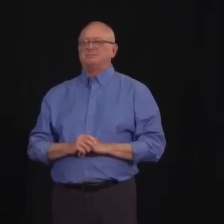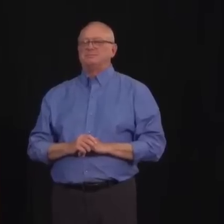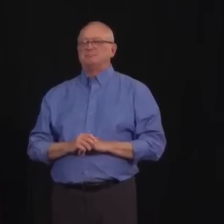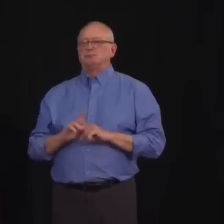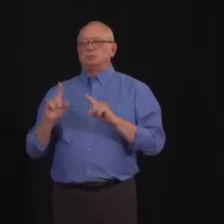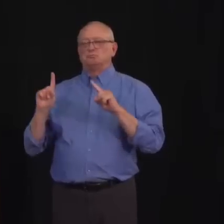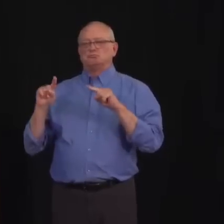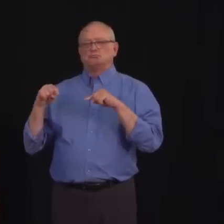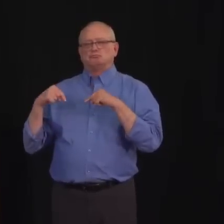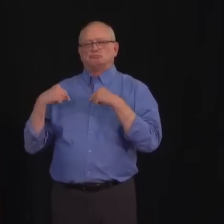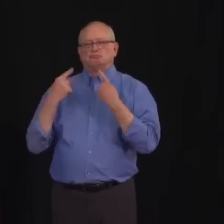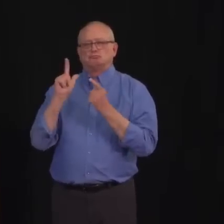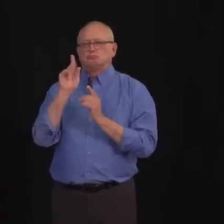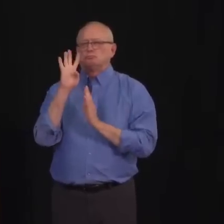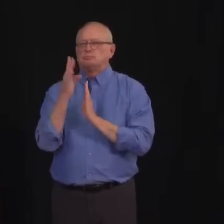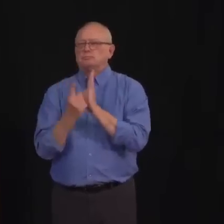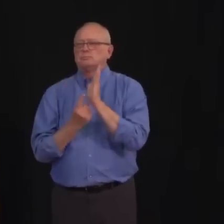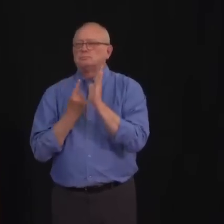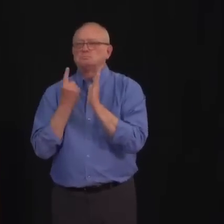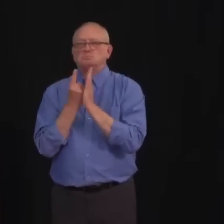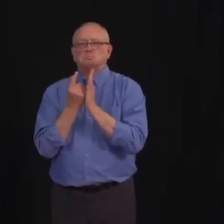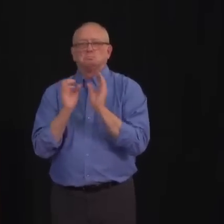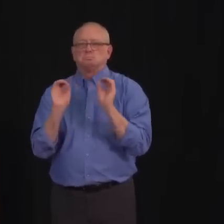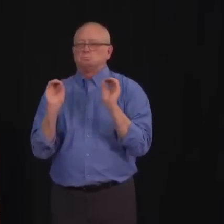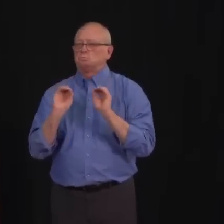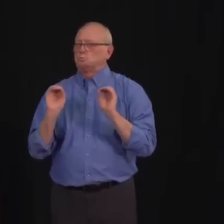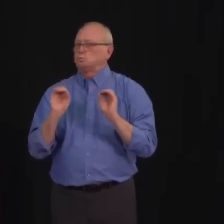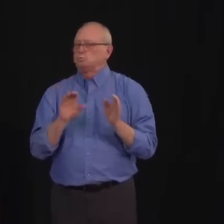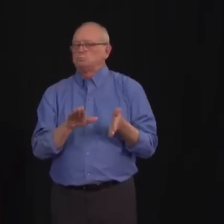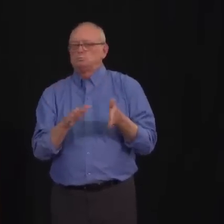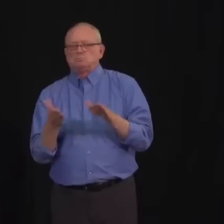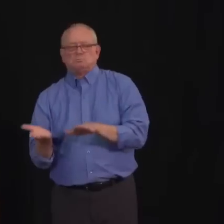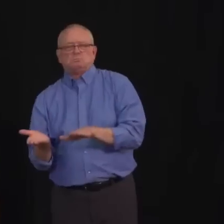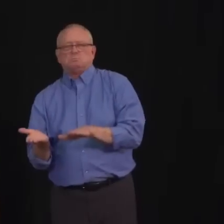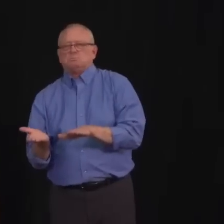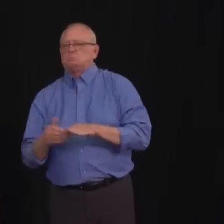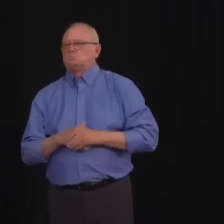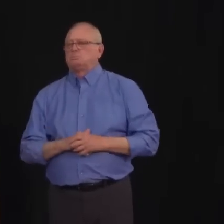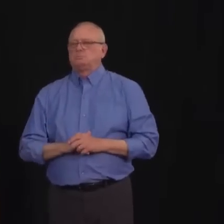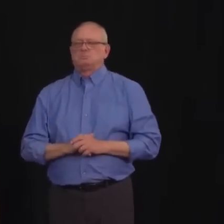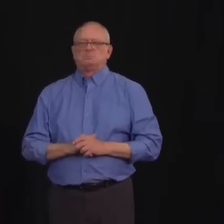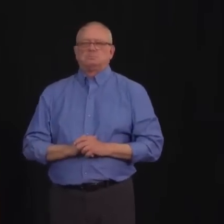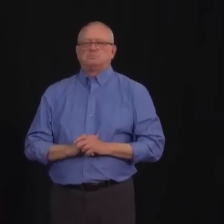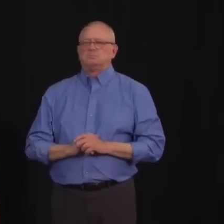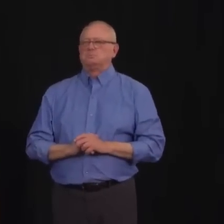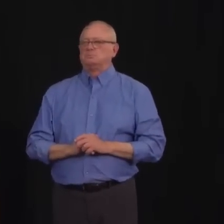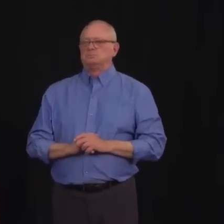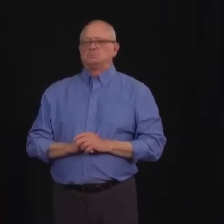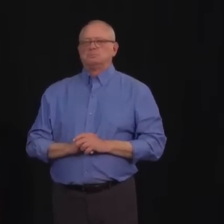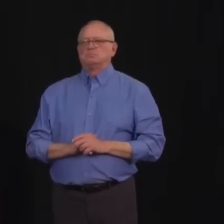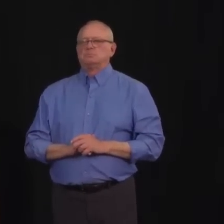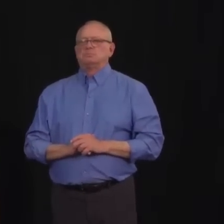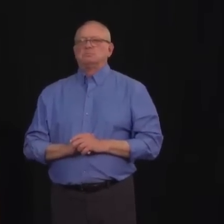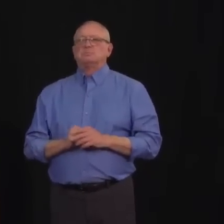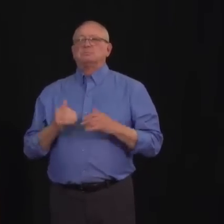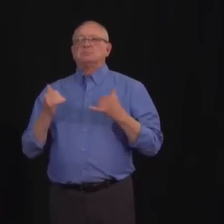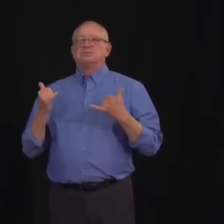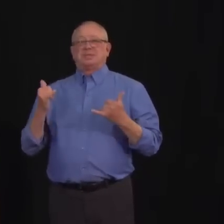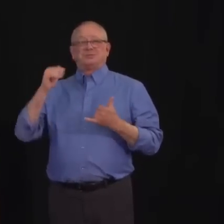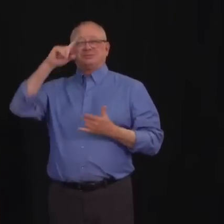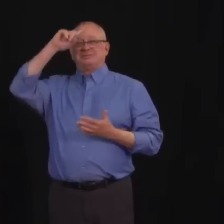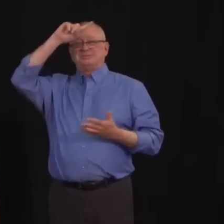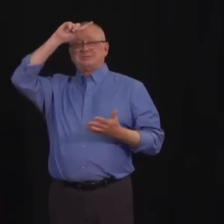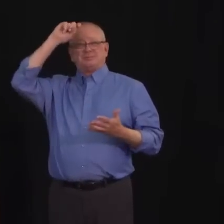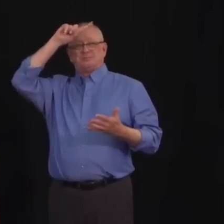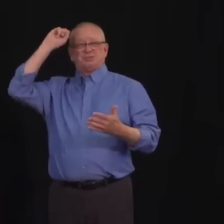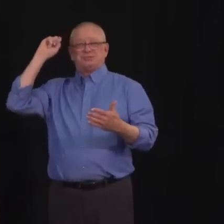hours we have confirmed no new COVID-19 related deaths in the province. As we approach the start of summer, I want to